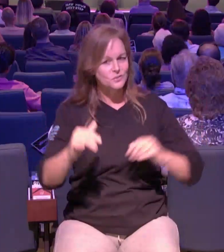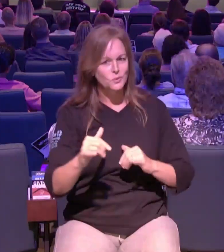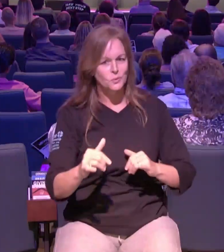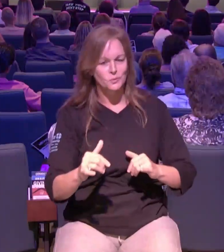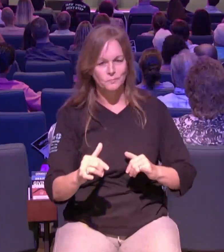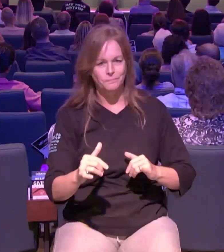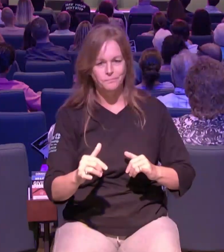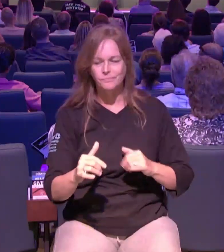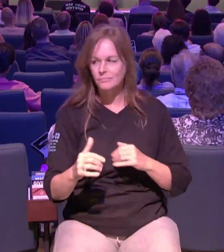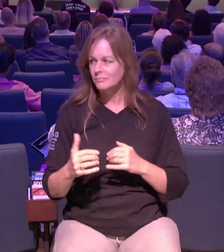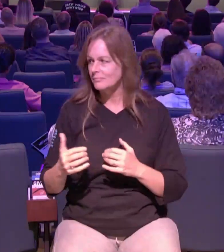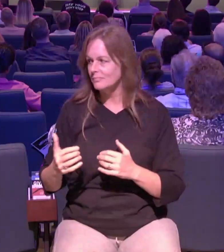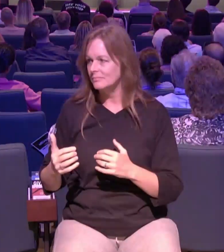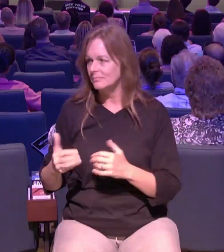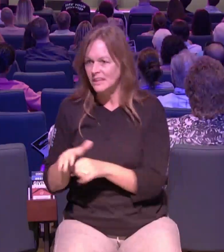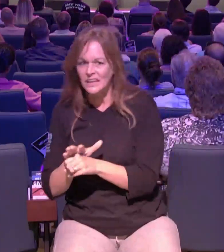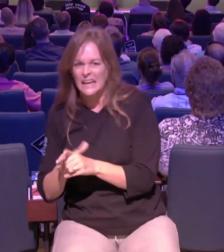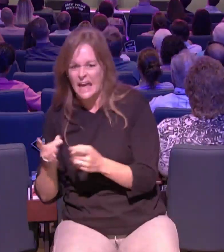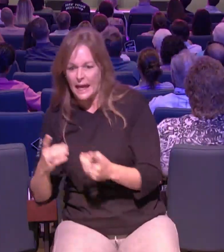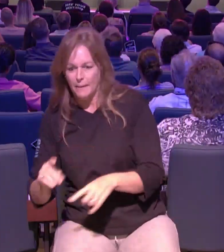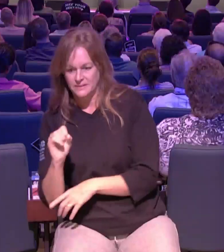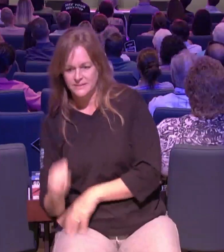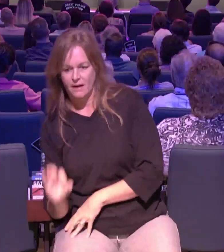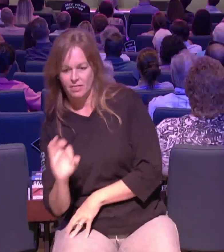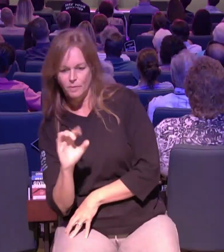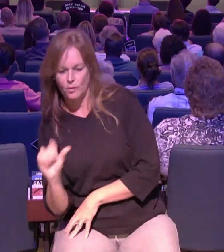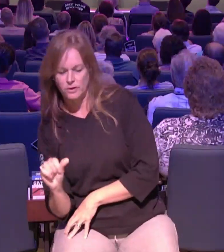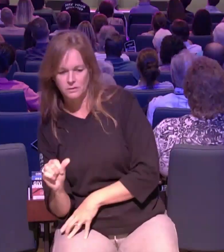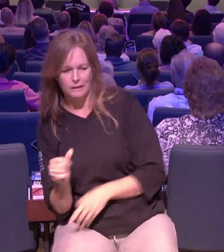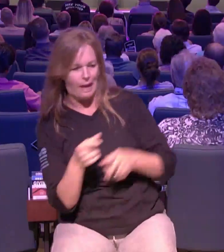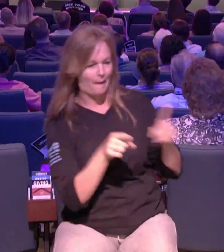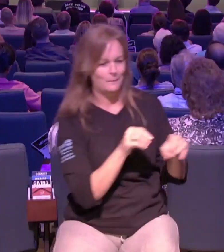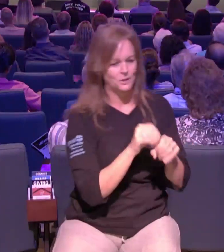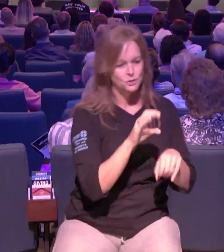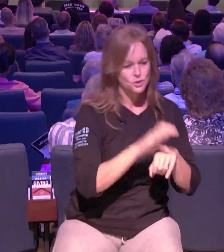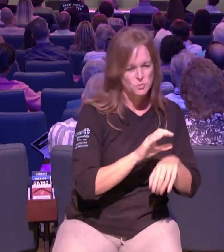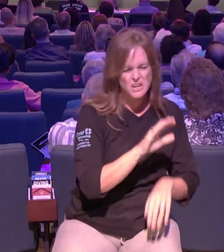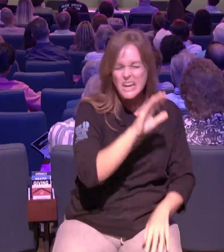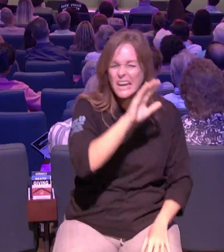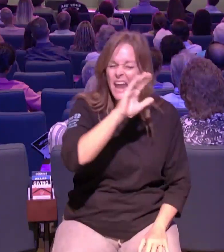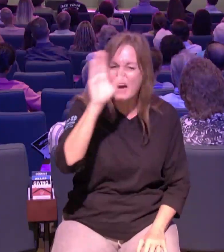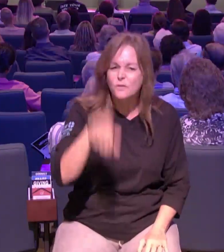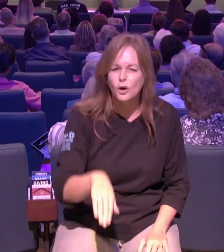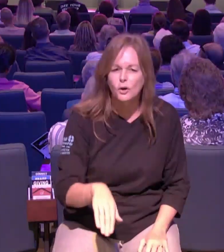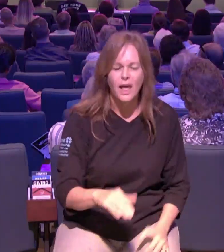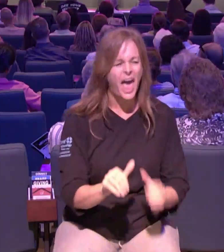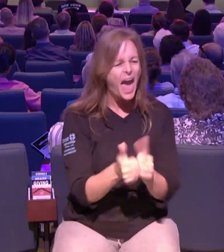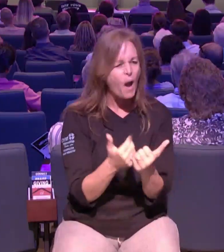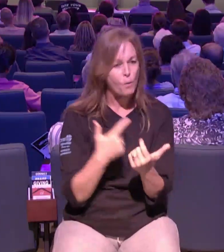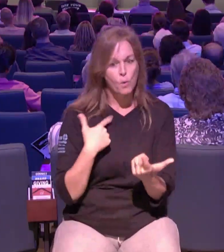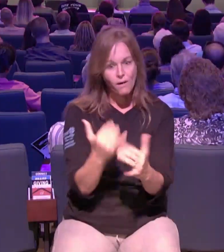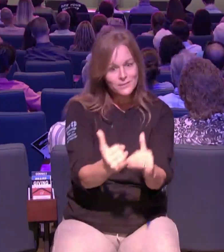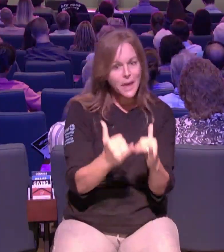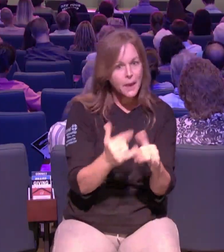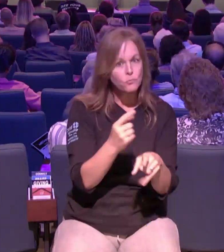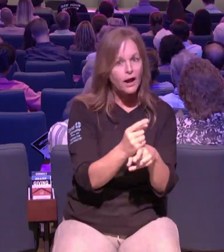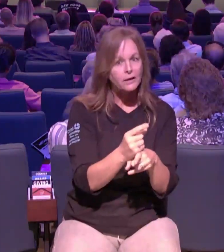community in our region in our in our church i see three things that we have to do in this story three things number one you got to pick up the mat